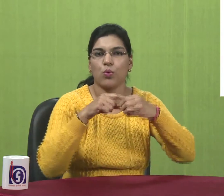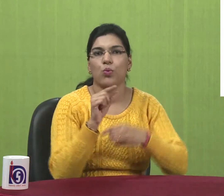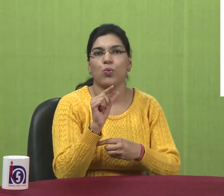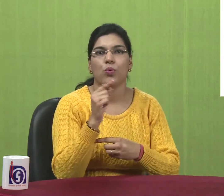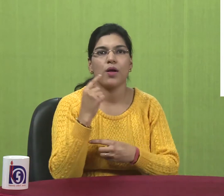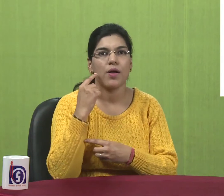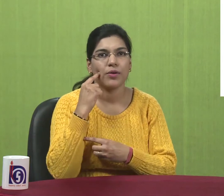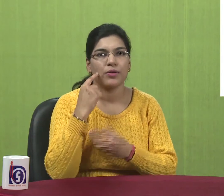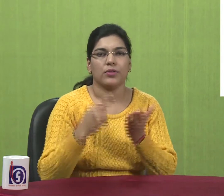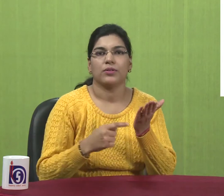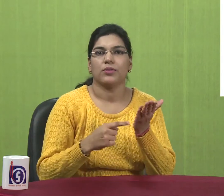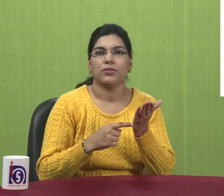is quit.